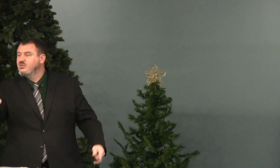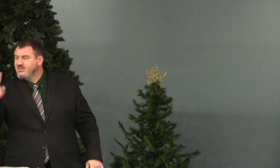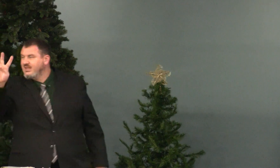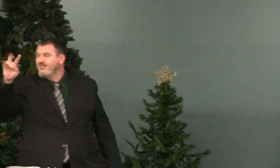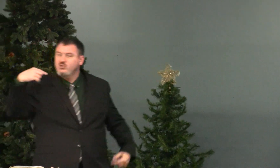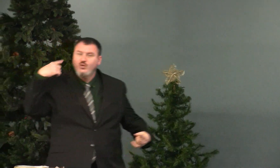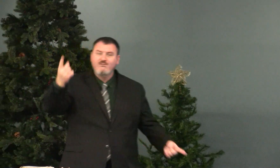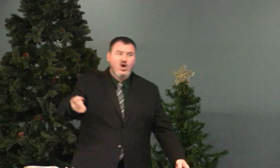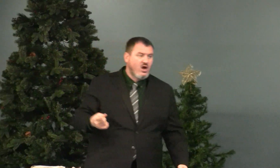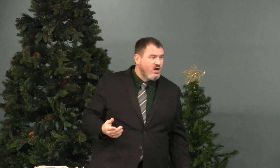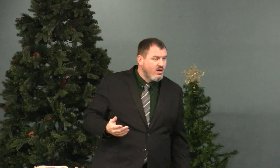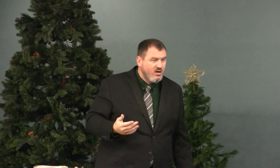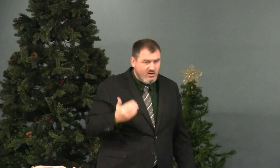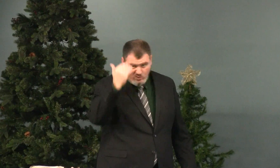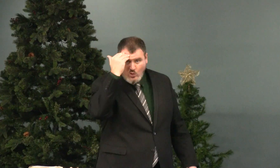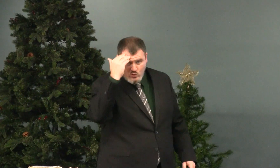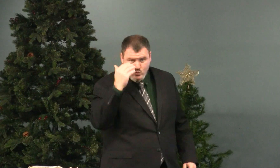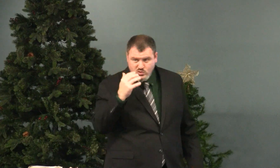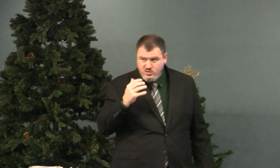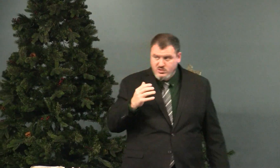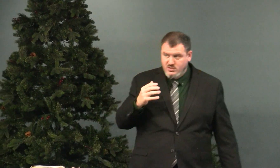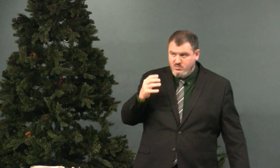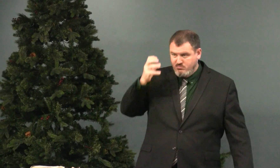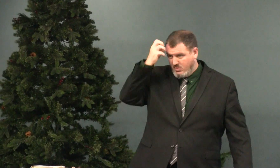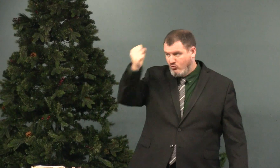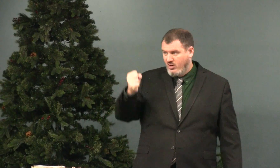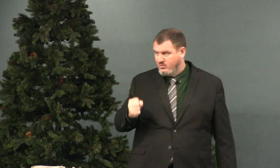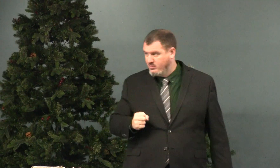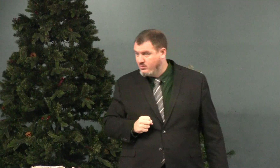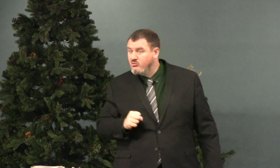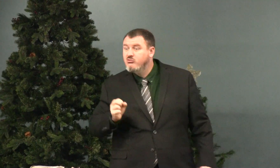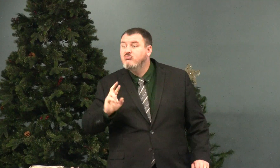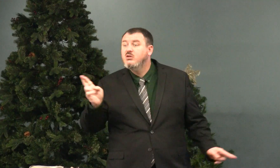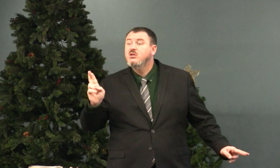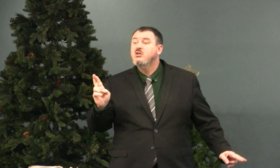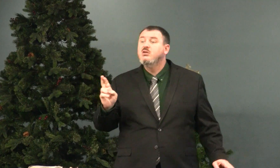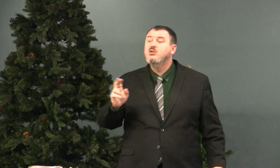Who knows the seven that we've talked about so far? Have you memorized them?